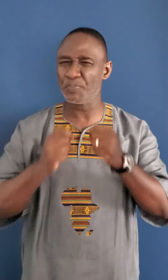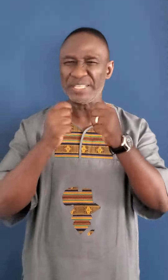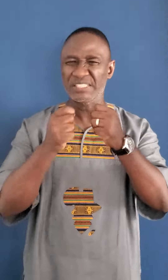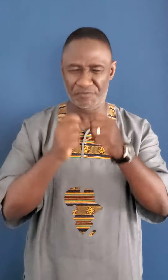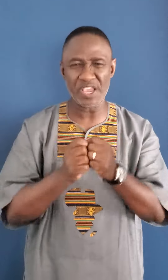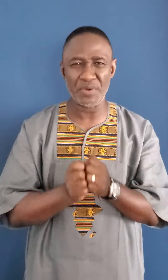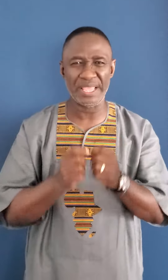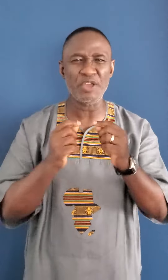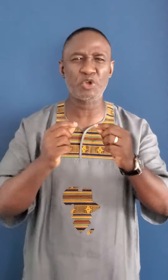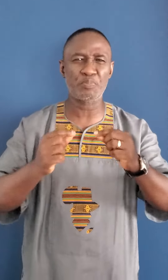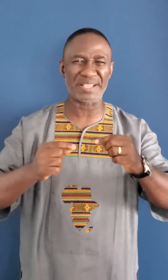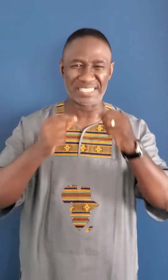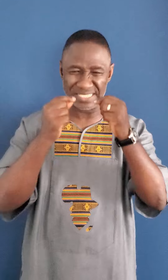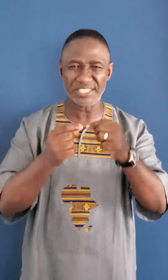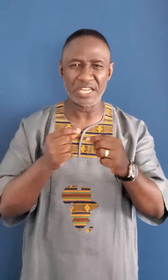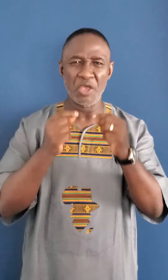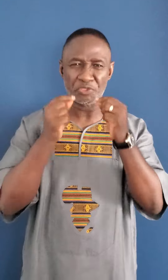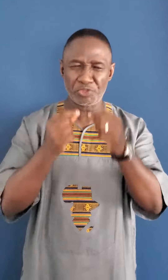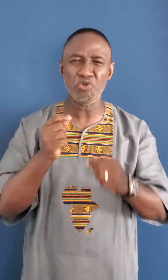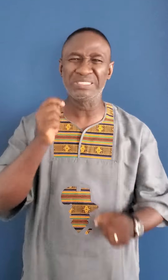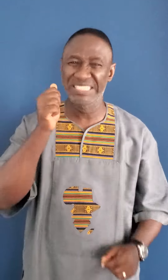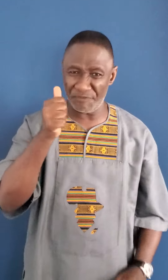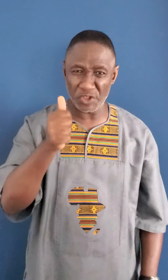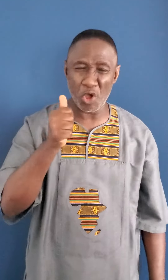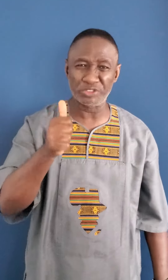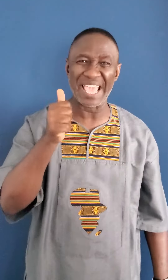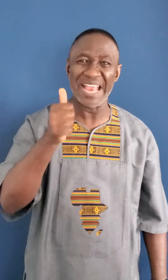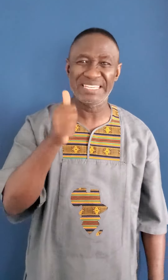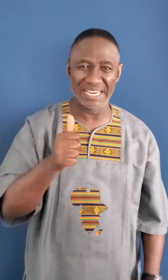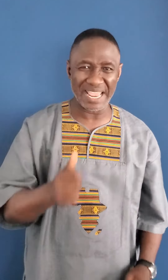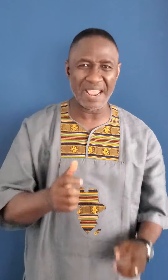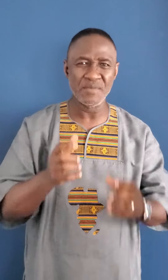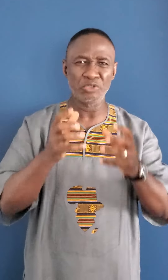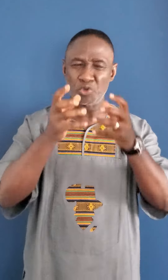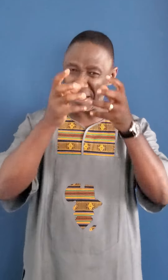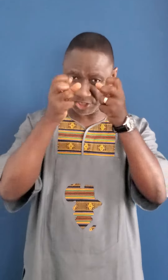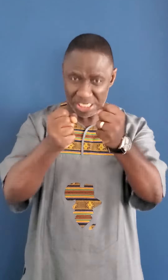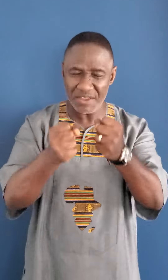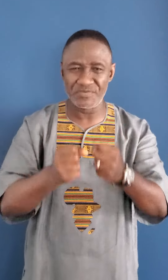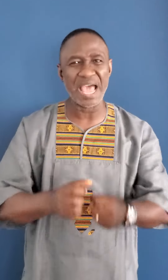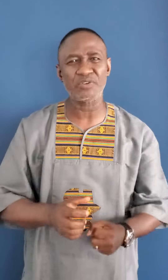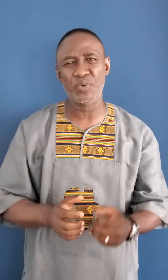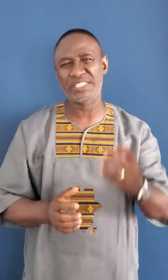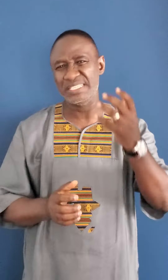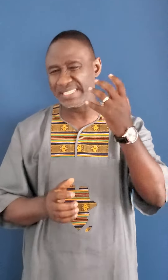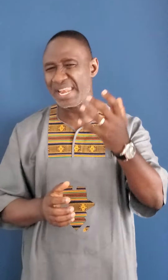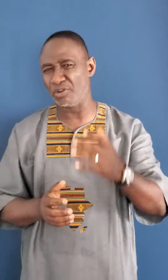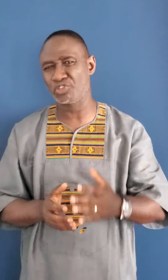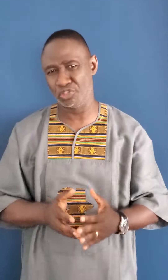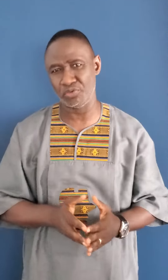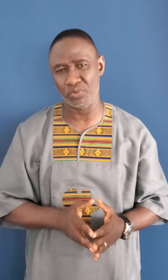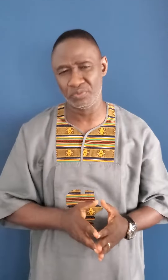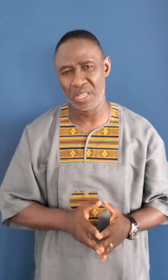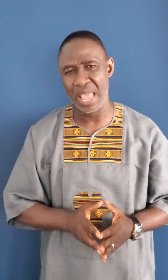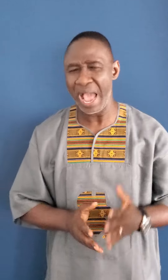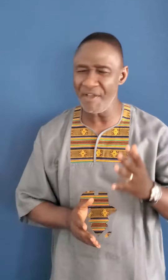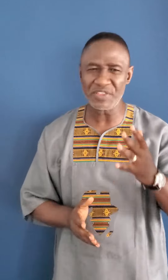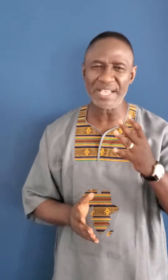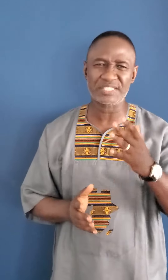perseverant he could persist through difficulty and delay to achieve that which he set out to do after his